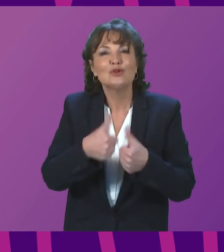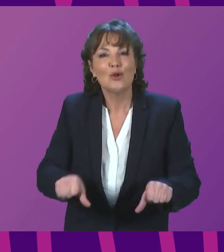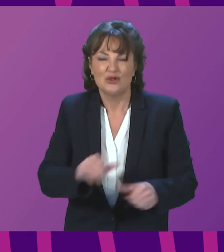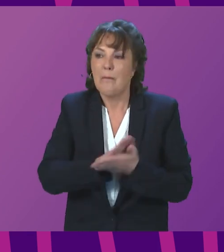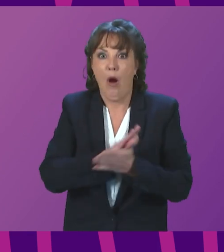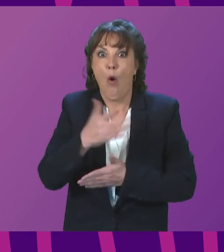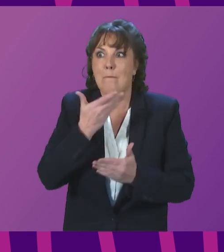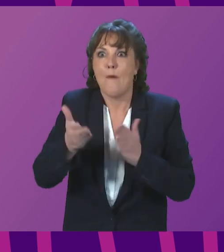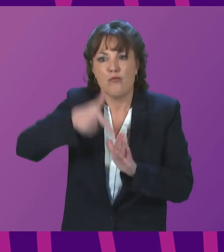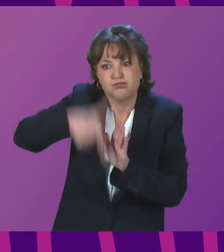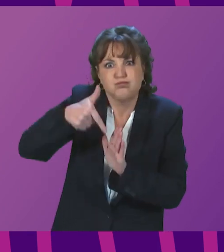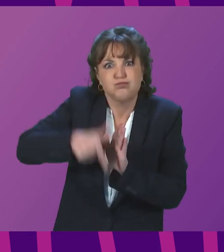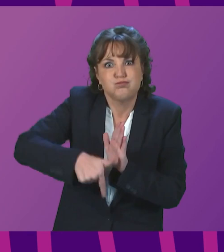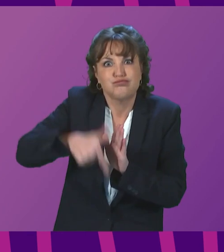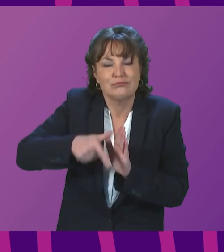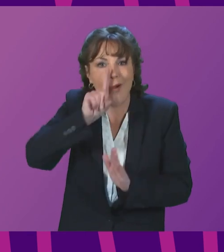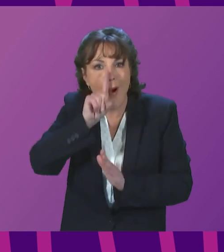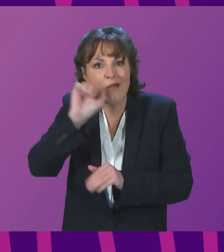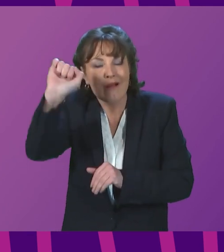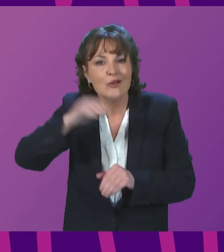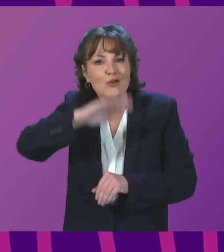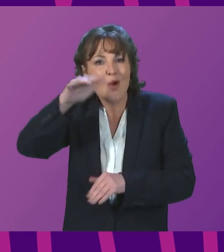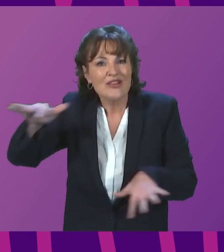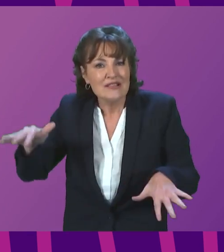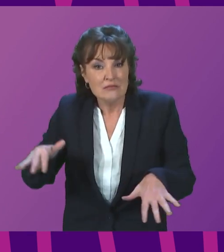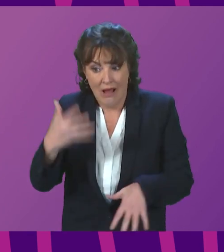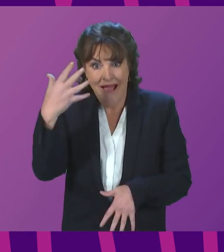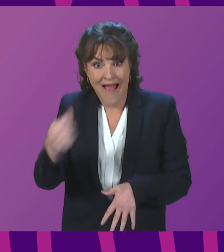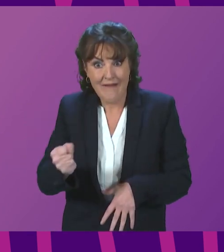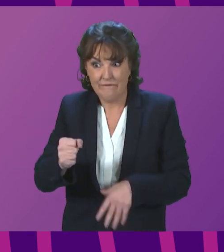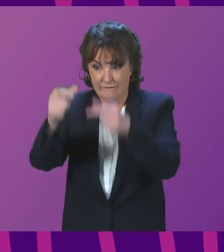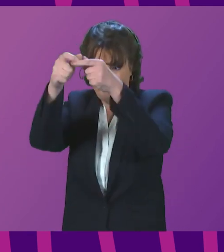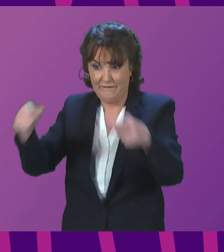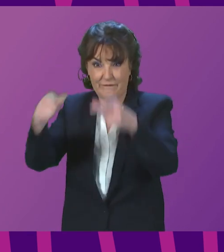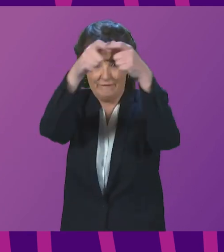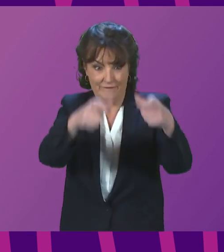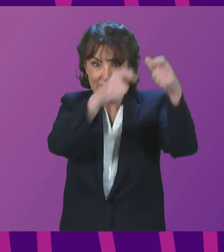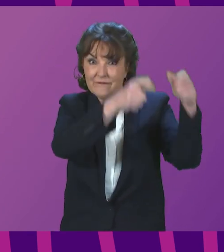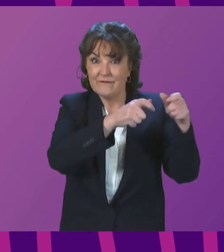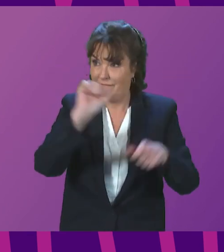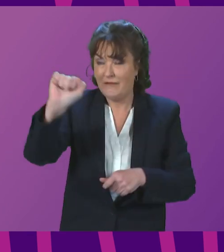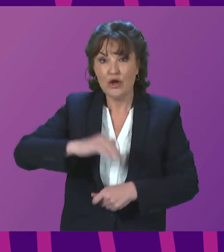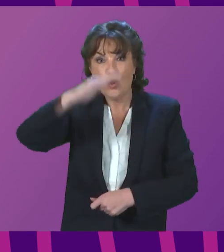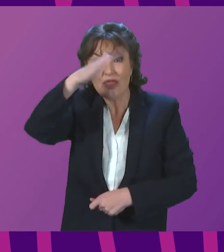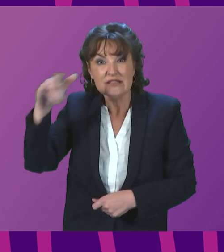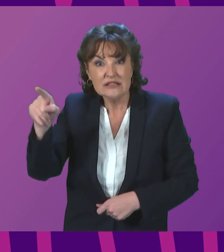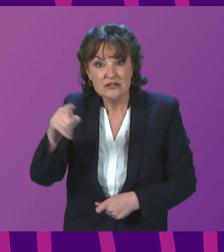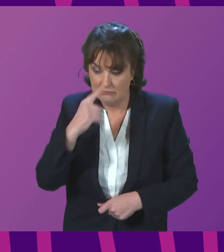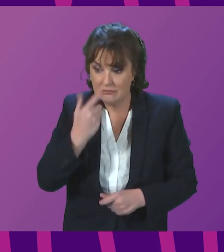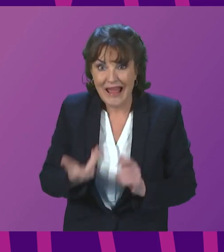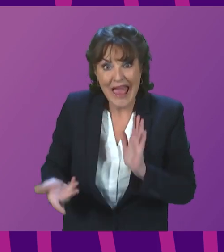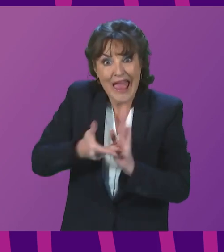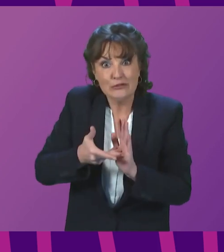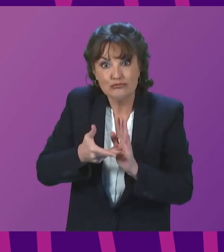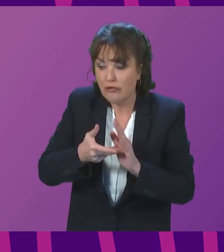North Sea production. Existing fields in the North Sea are not currently operating under capacity. Expanding existing fields